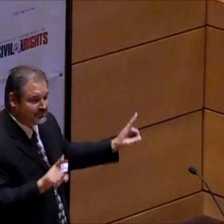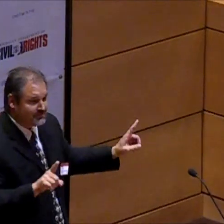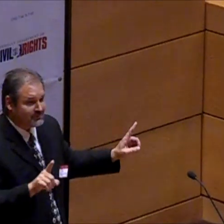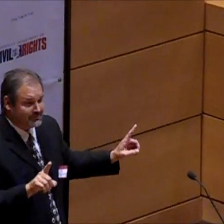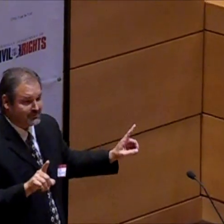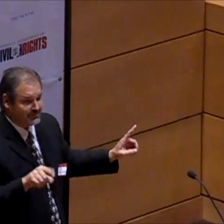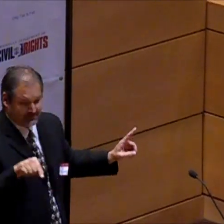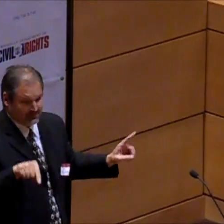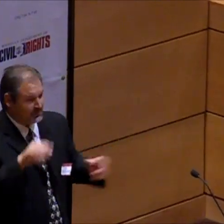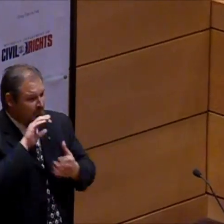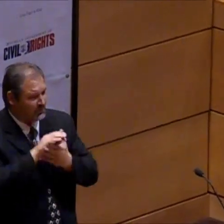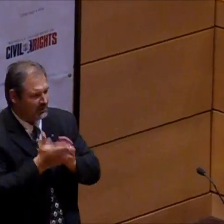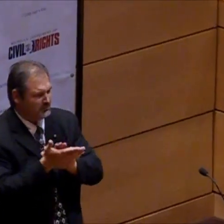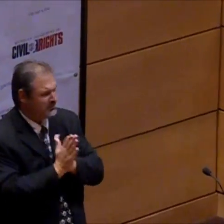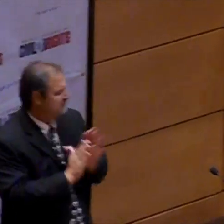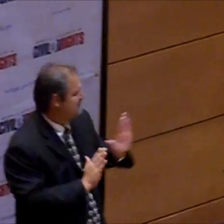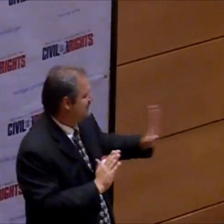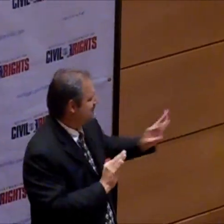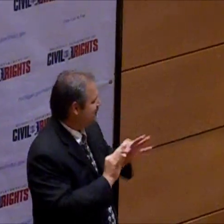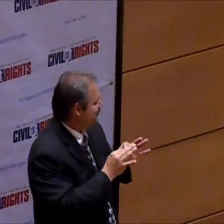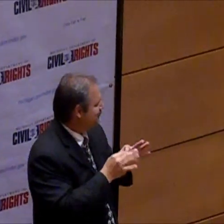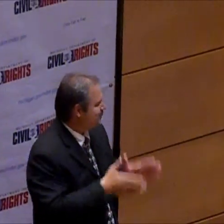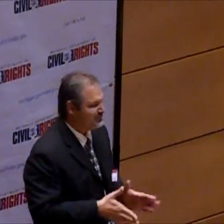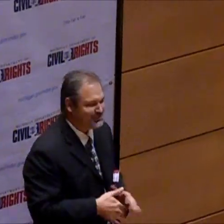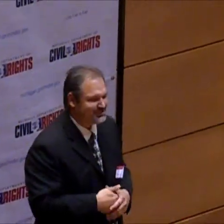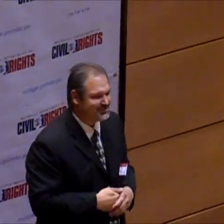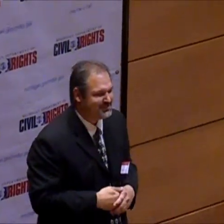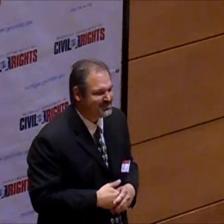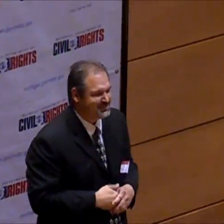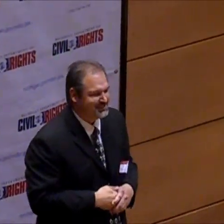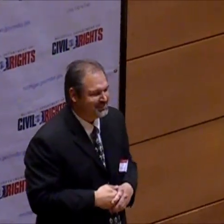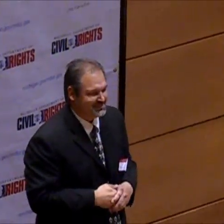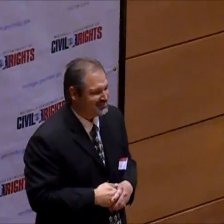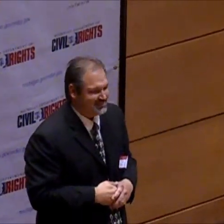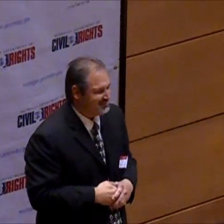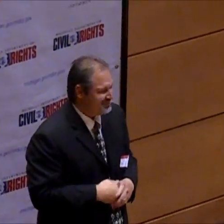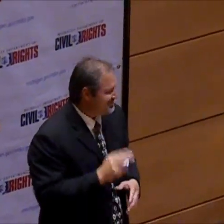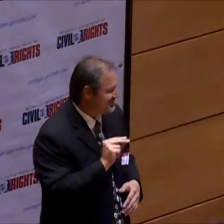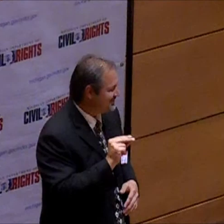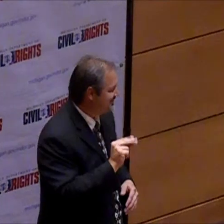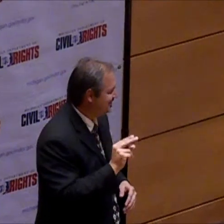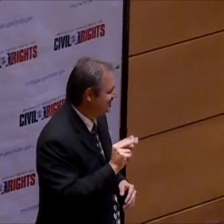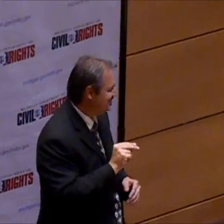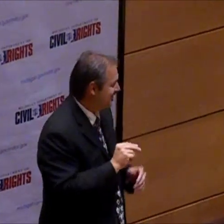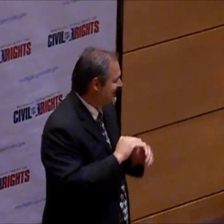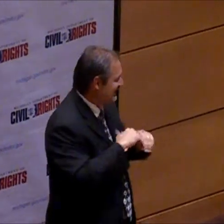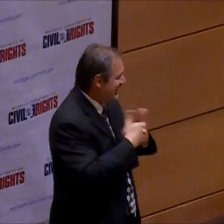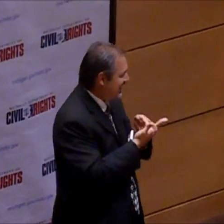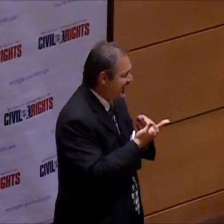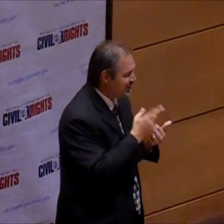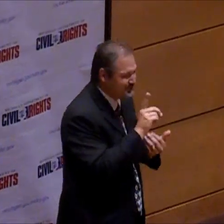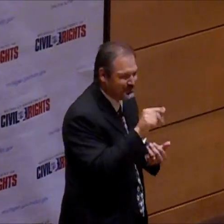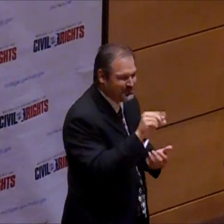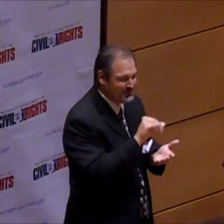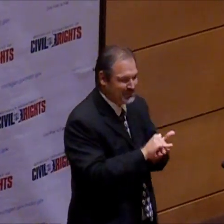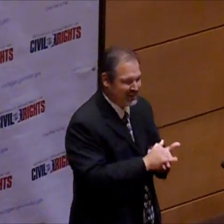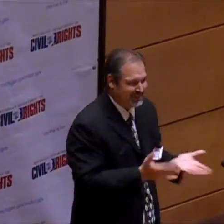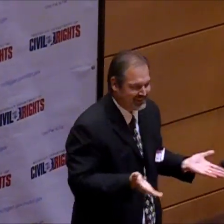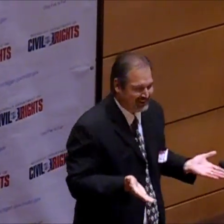A husband and a wife, or separated the wife, had to become the interpreter for her husband. No, no, no, no, no. How